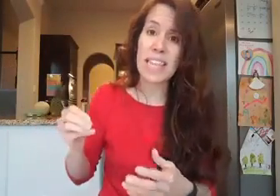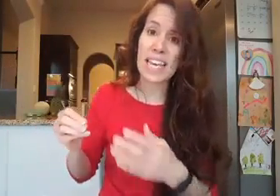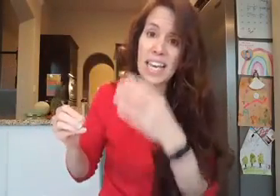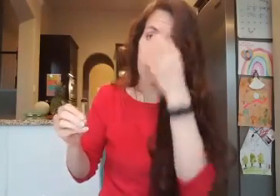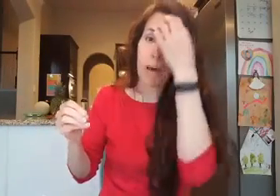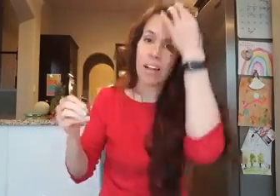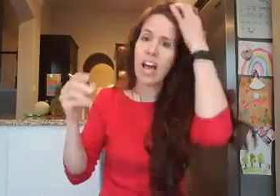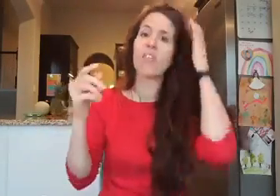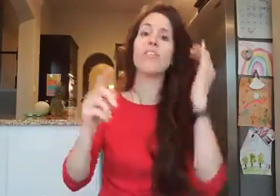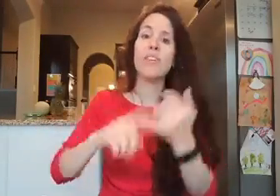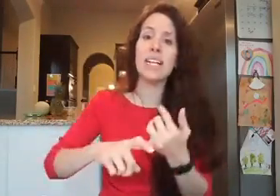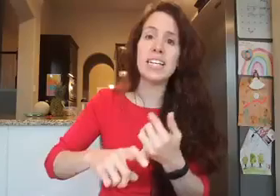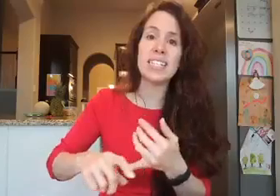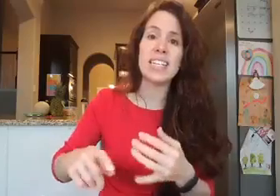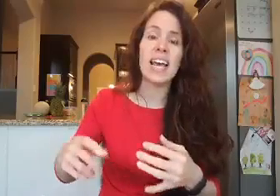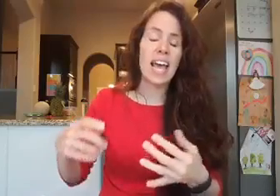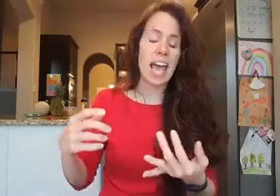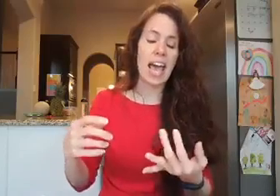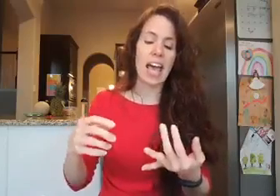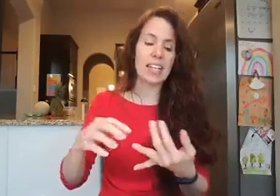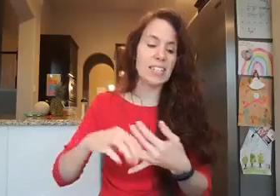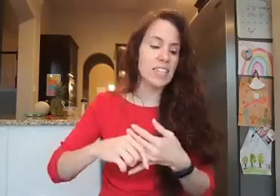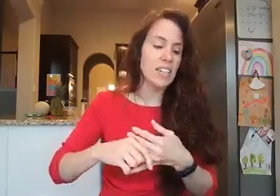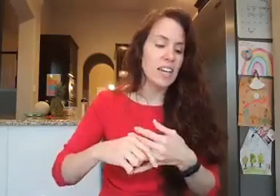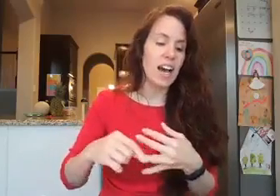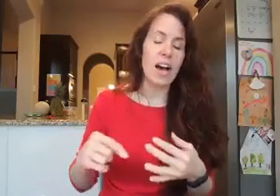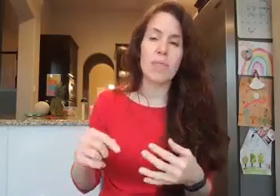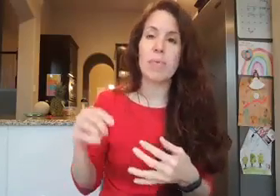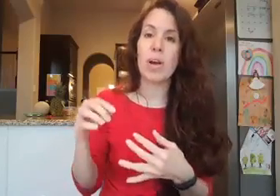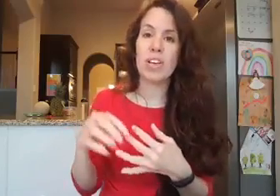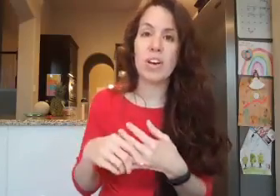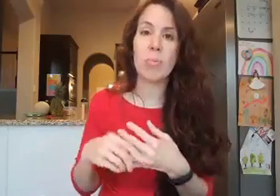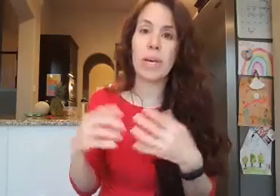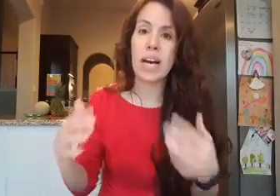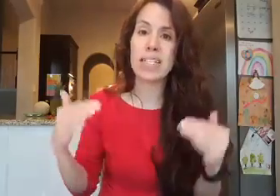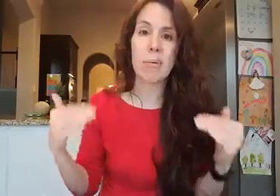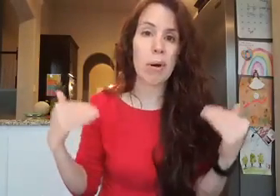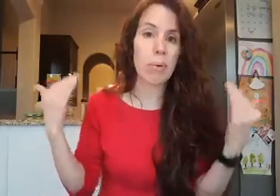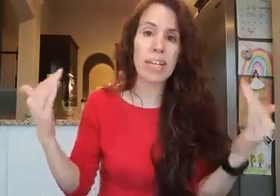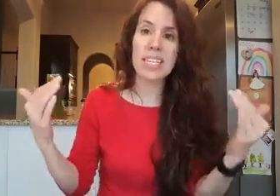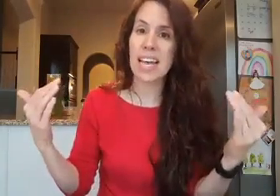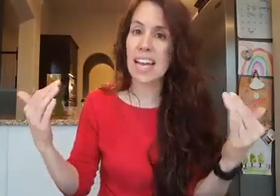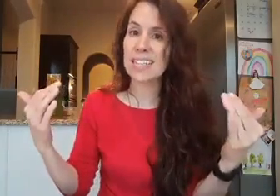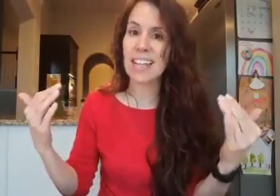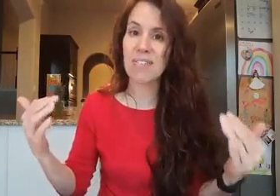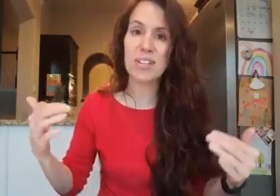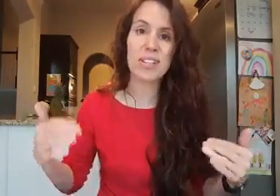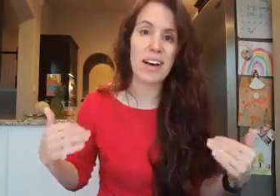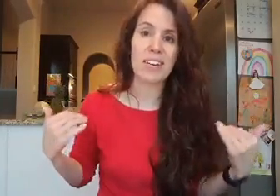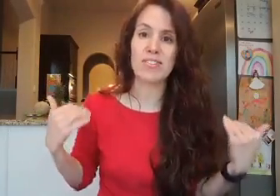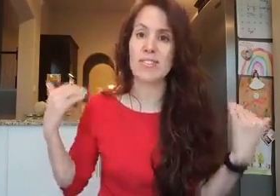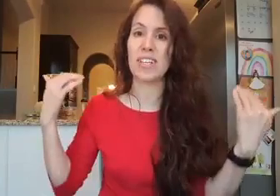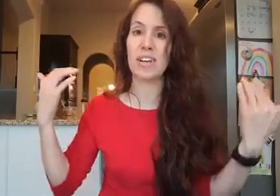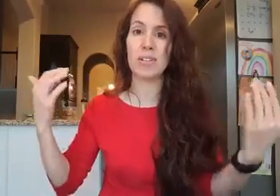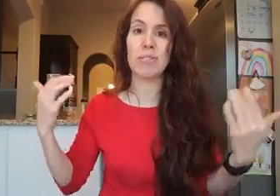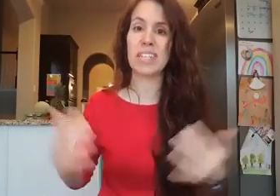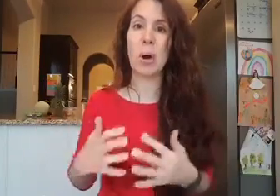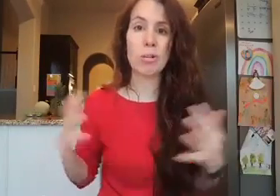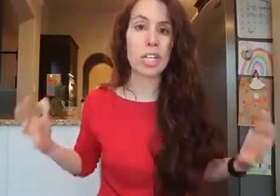thinking about health and fitness. And, you know, because I want to bring it to that next level of, you know, coaching